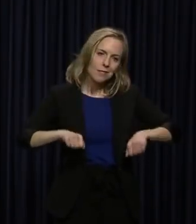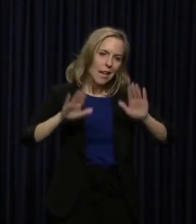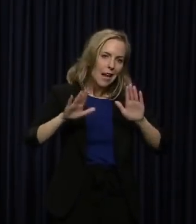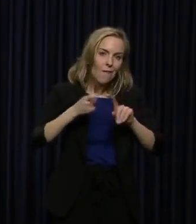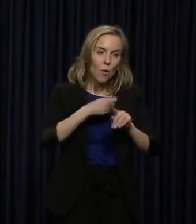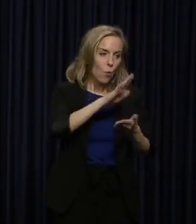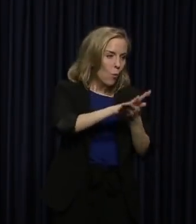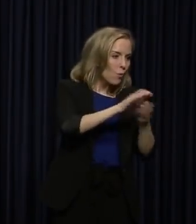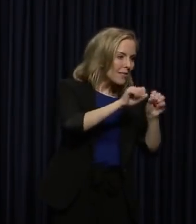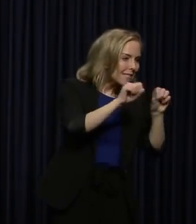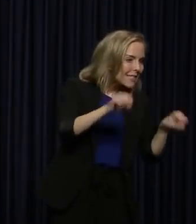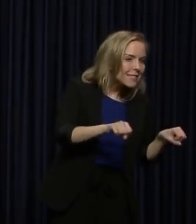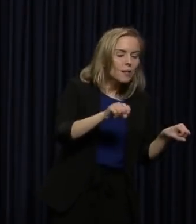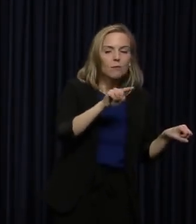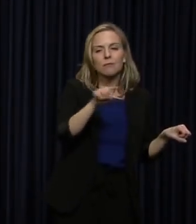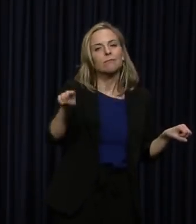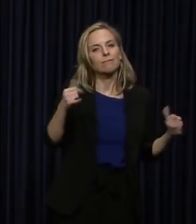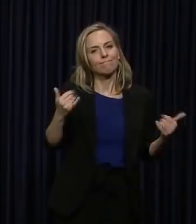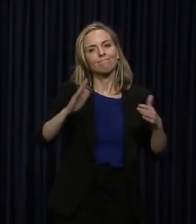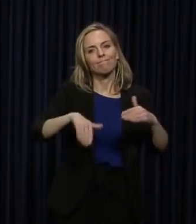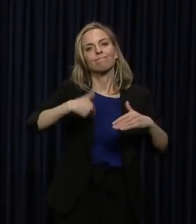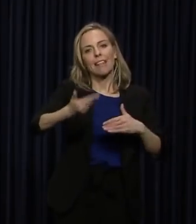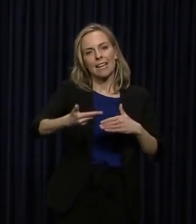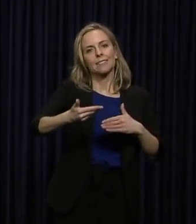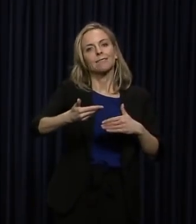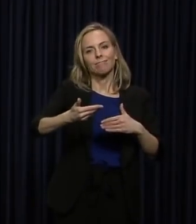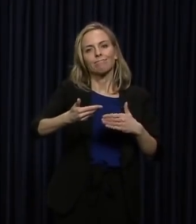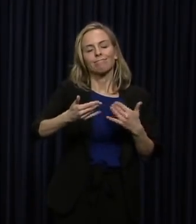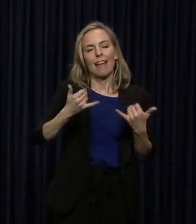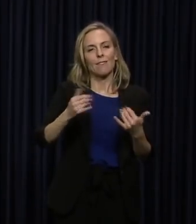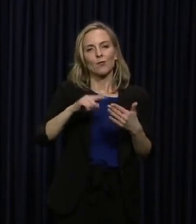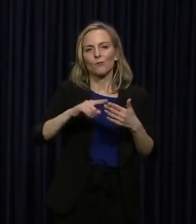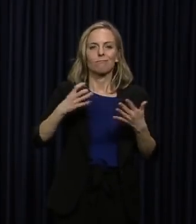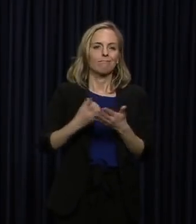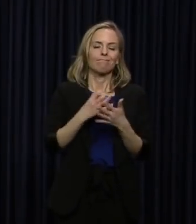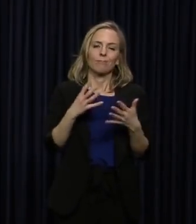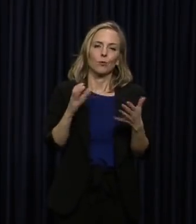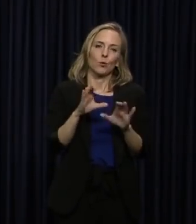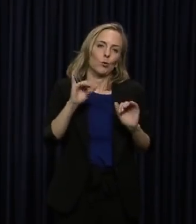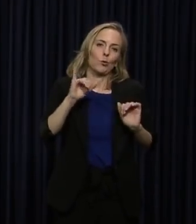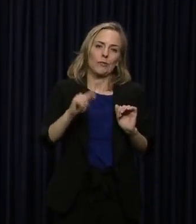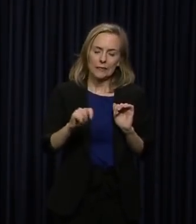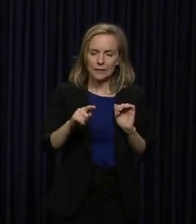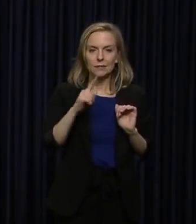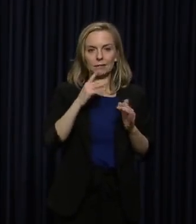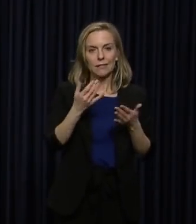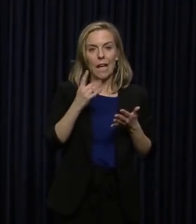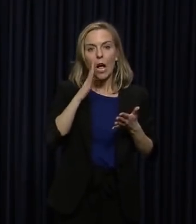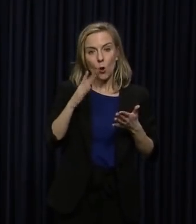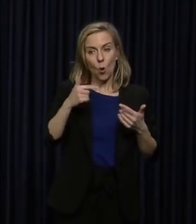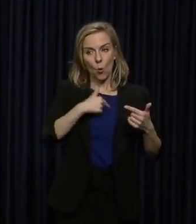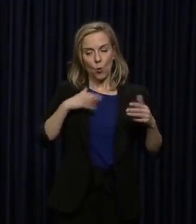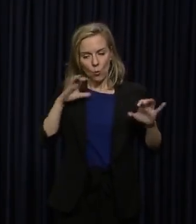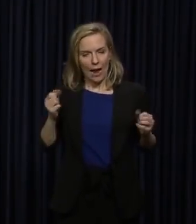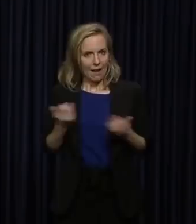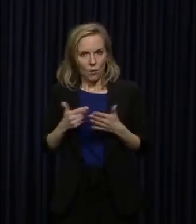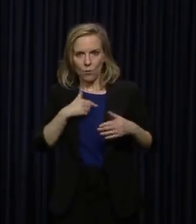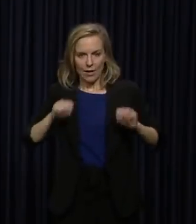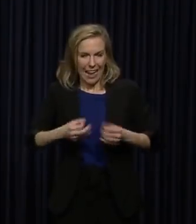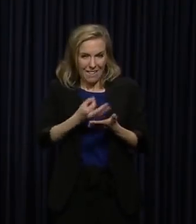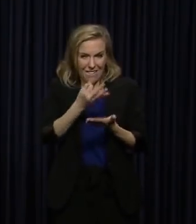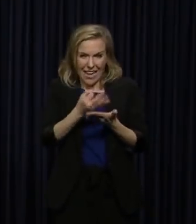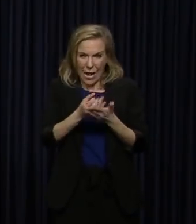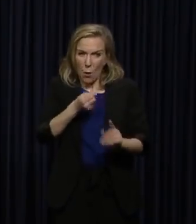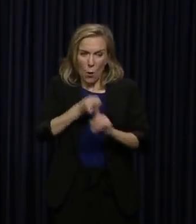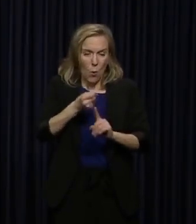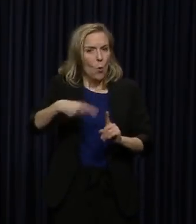the school system and others. This is a step that we have to take. We're going to do everything we can to help with the financial impact. It's not lost